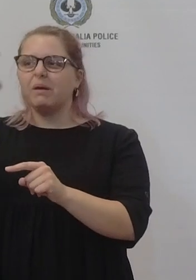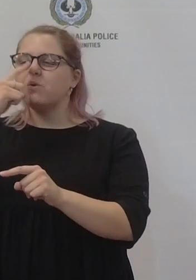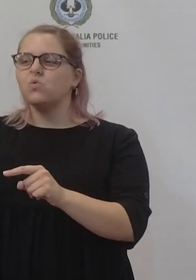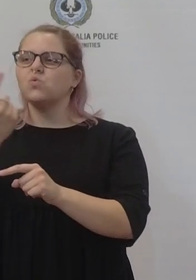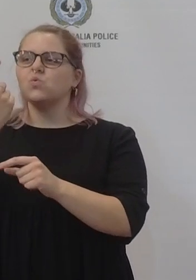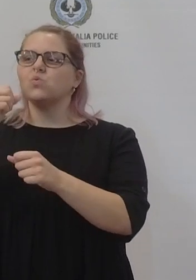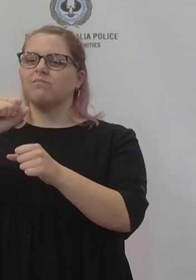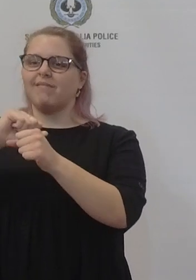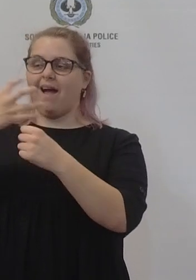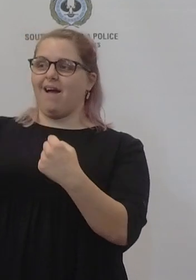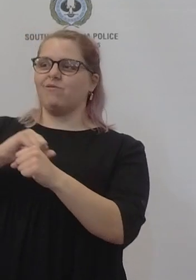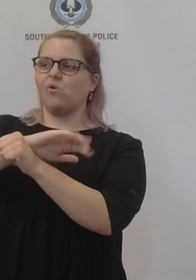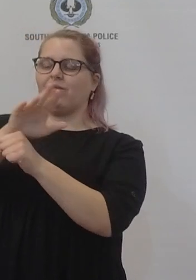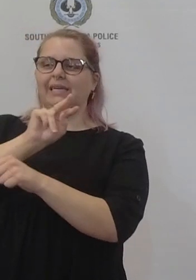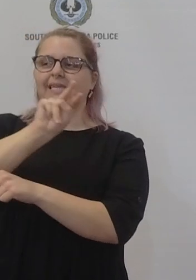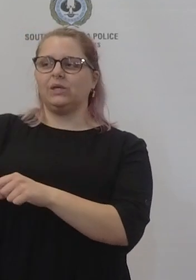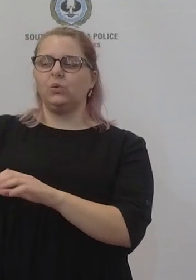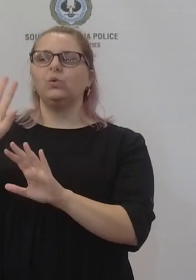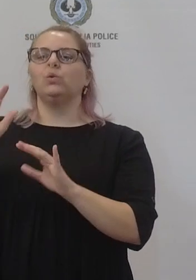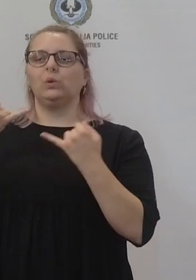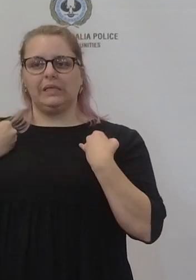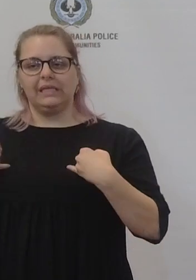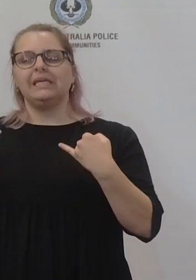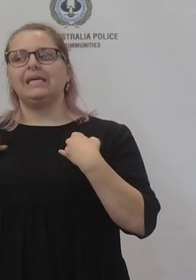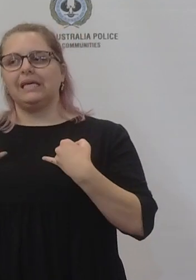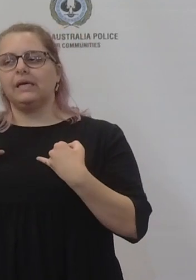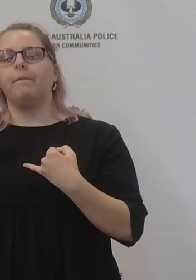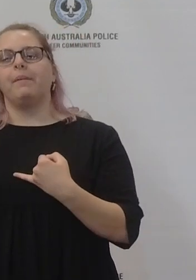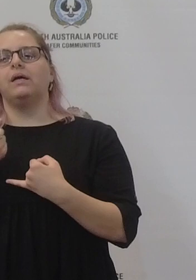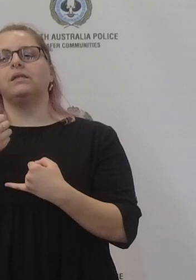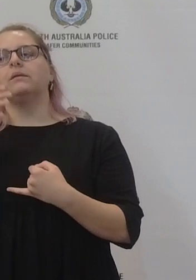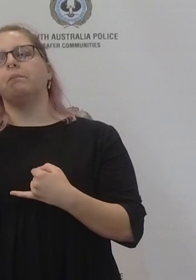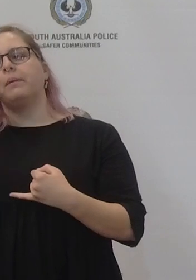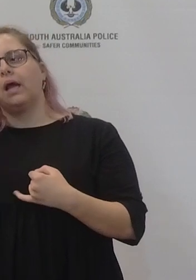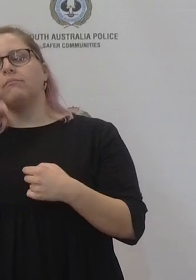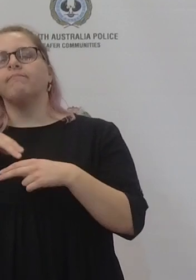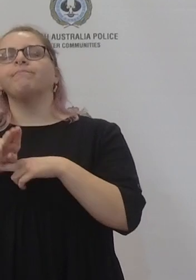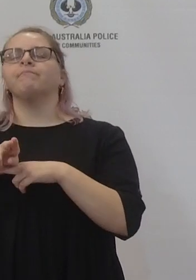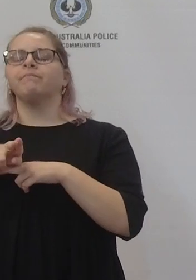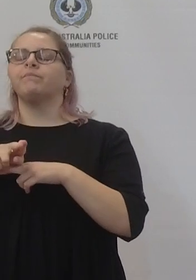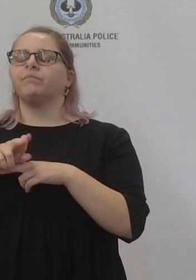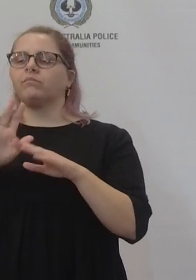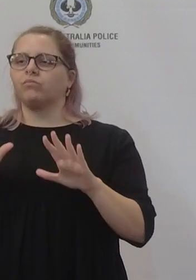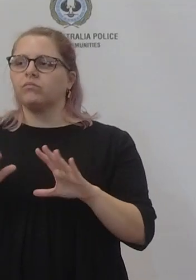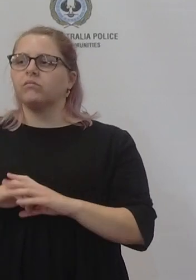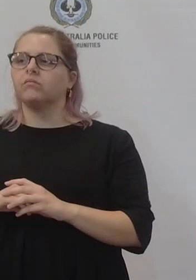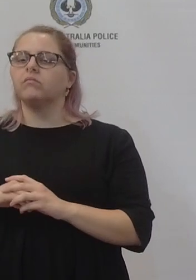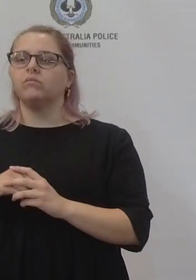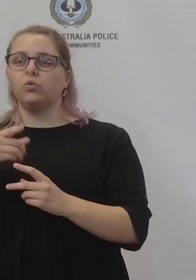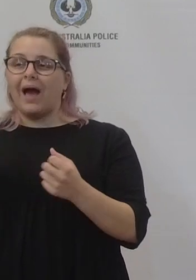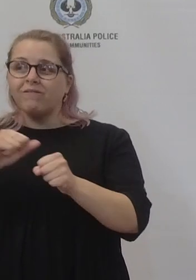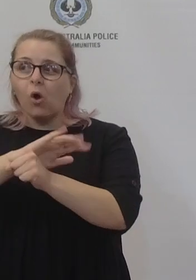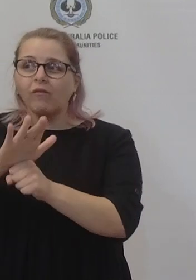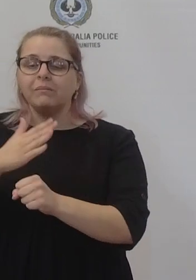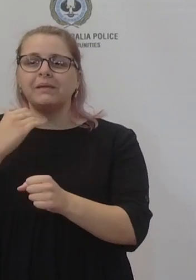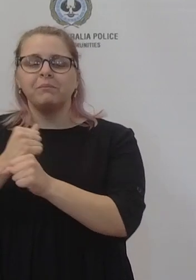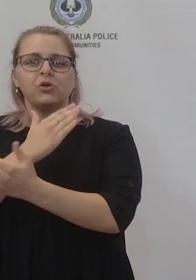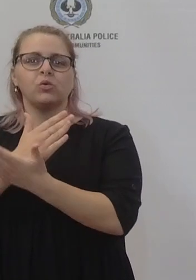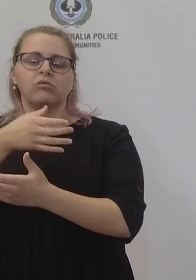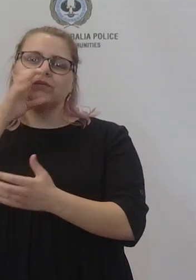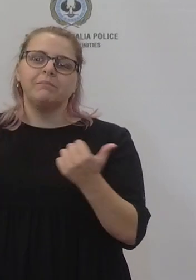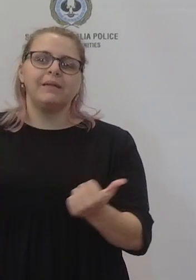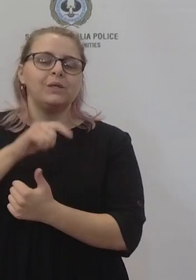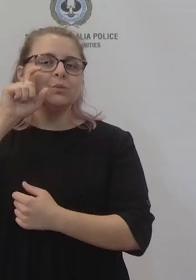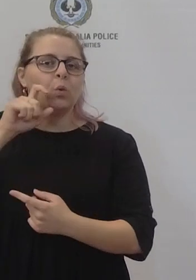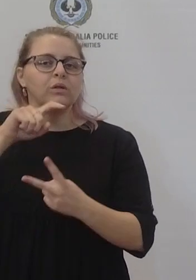days in bed. So it is important to just do those basic things if you have got this infection make sure you're drinking enough and make sure you rest there's